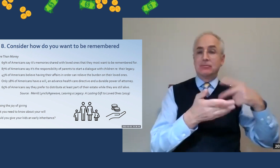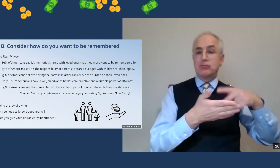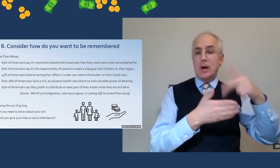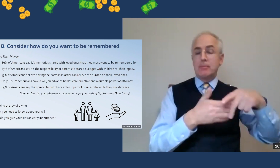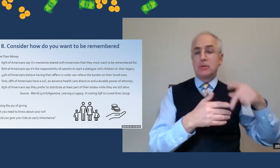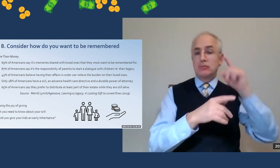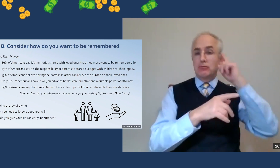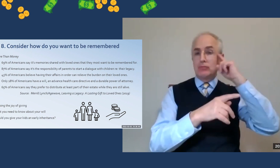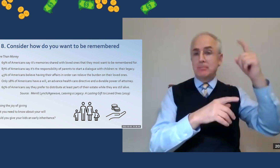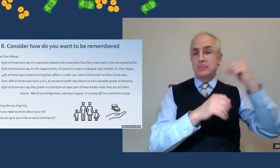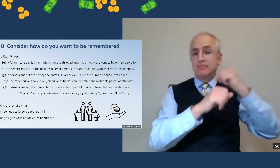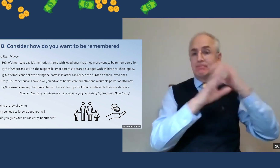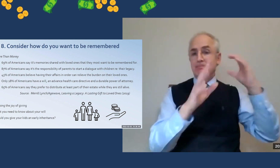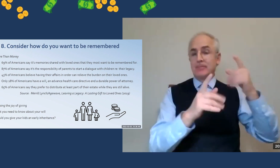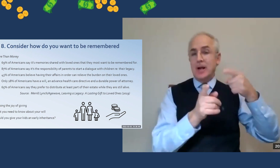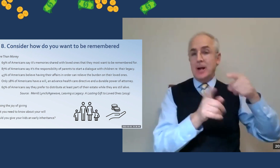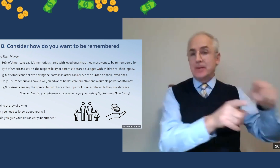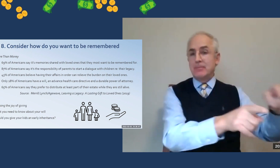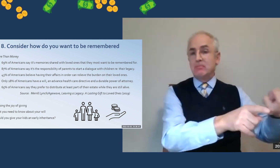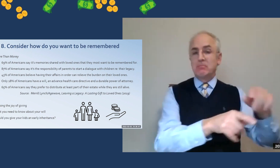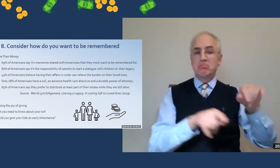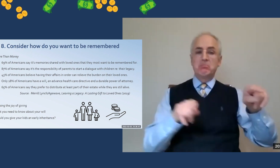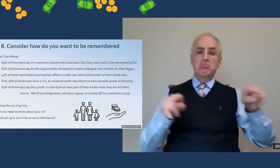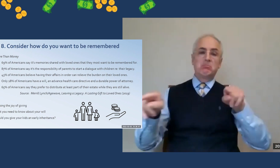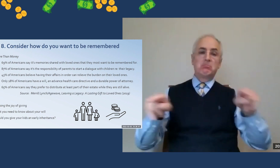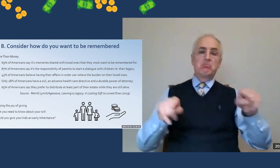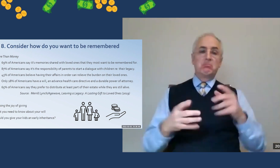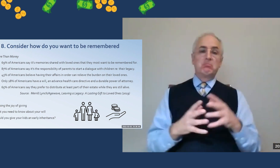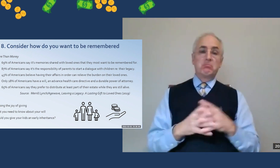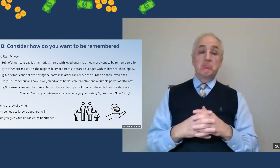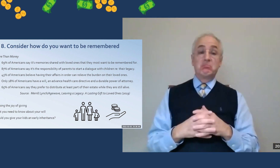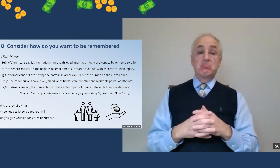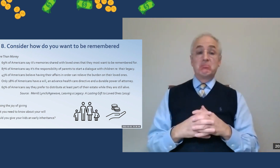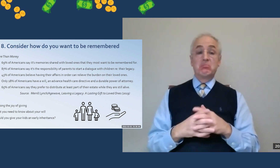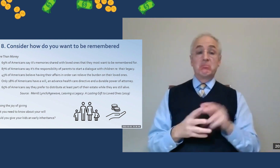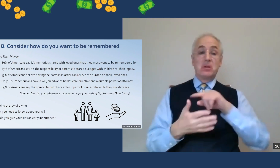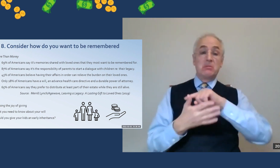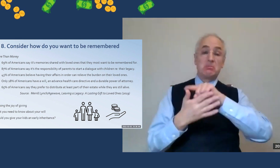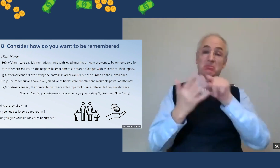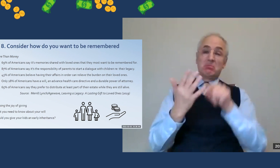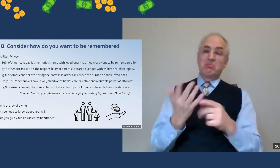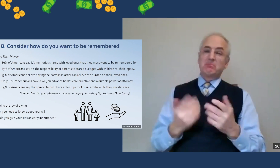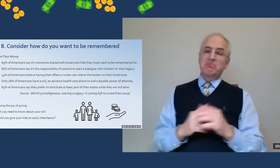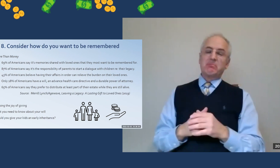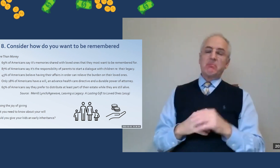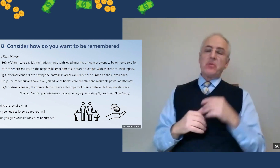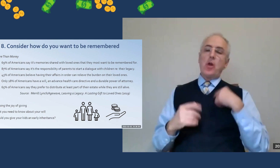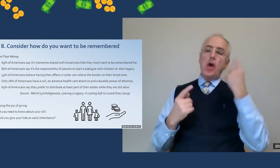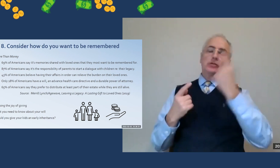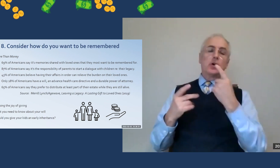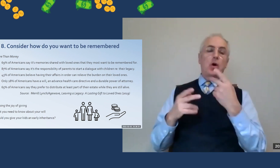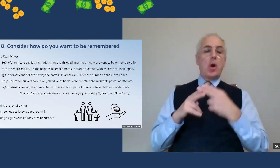You know, endowment is another way, you know, setting up people to have success with whatever they dream of doing.